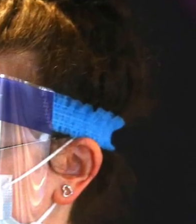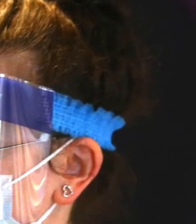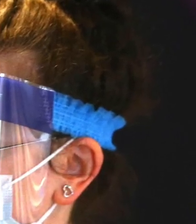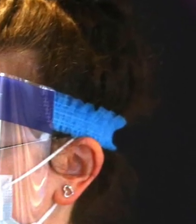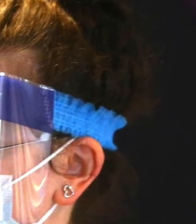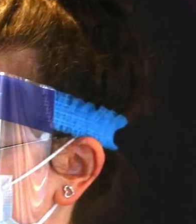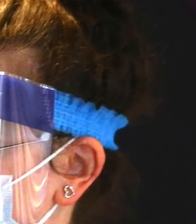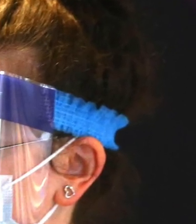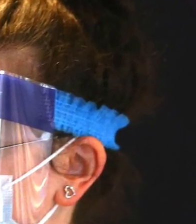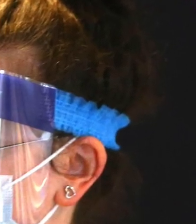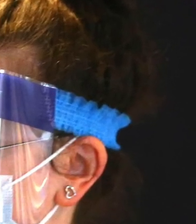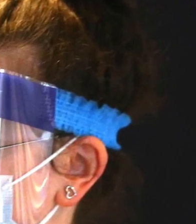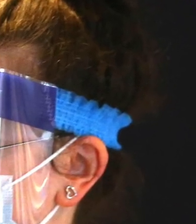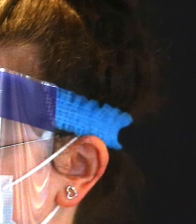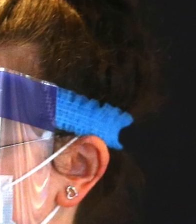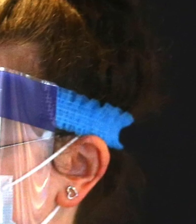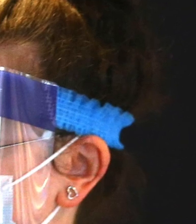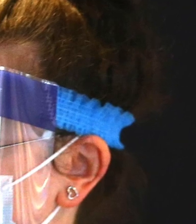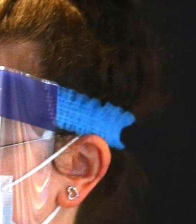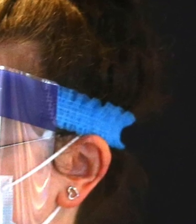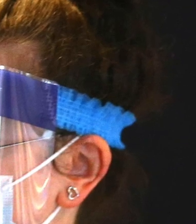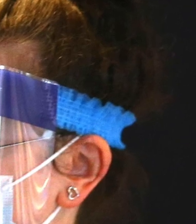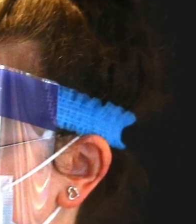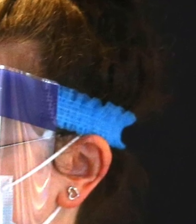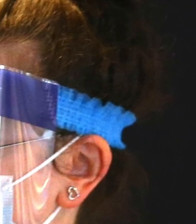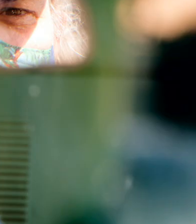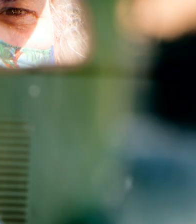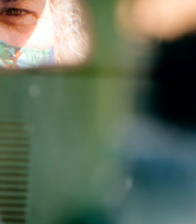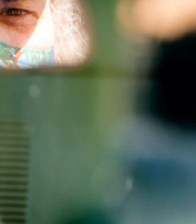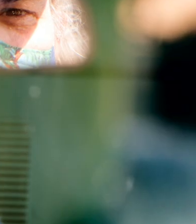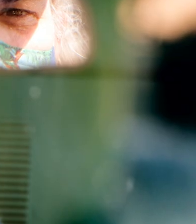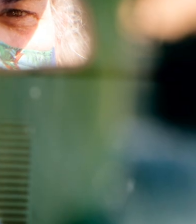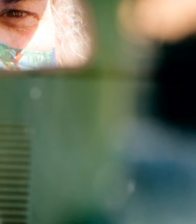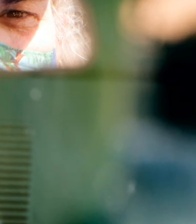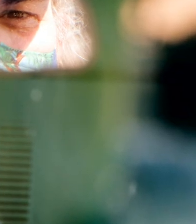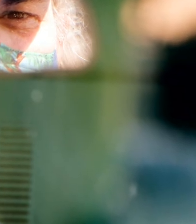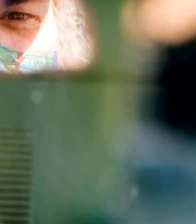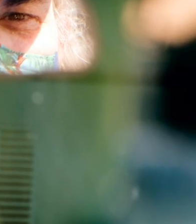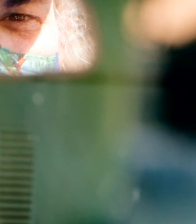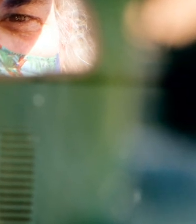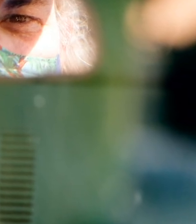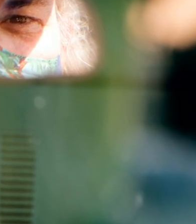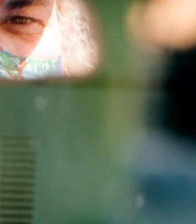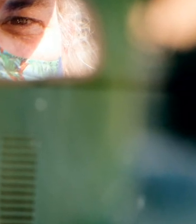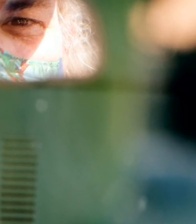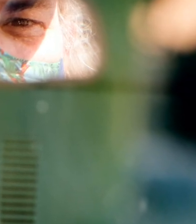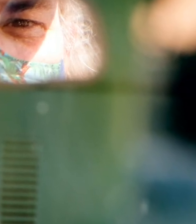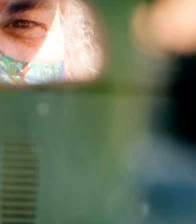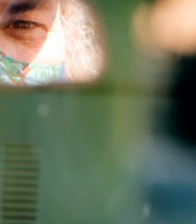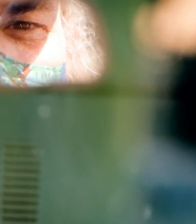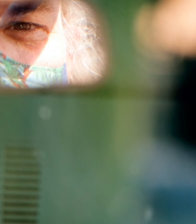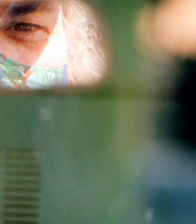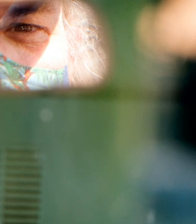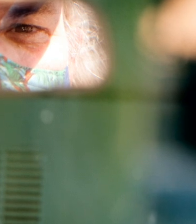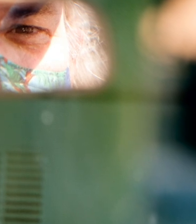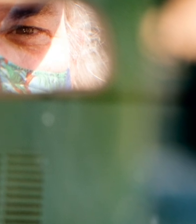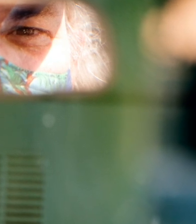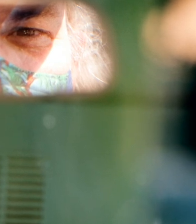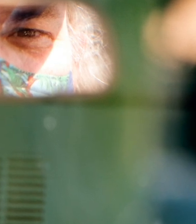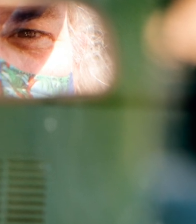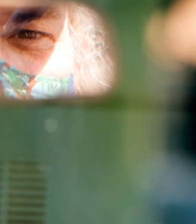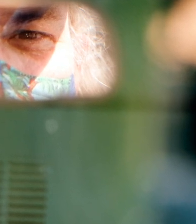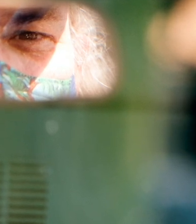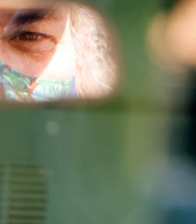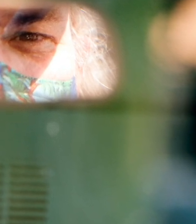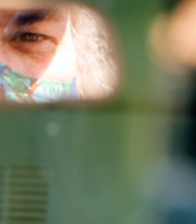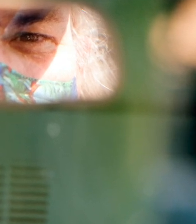and symptom-free, we all need to continue operating as though we could spread the virus to others and could catch it from those around us.